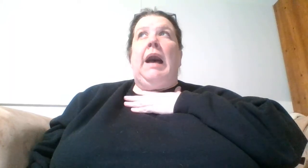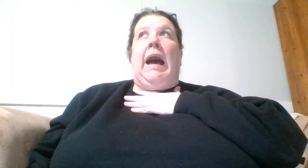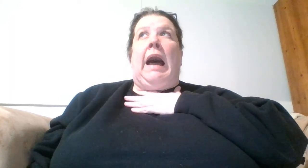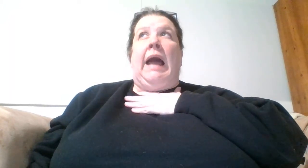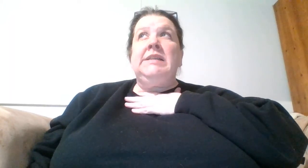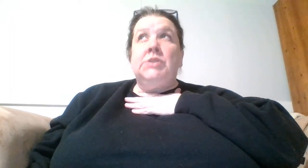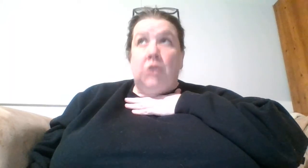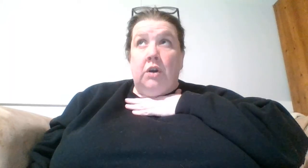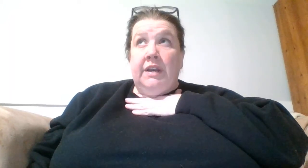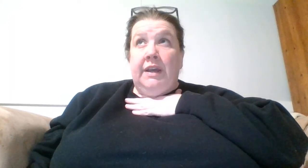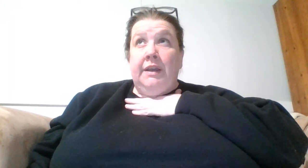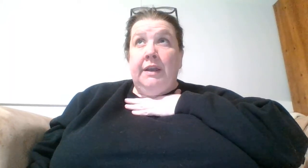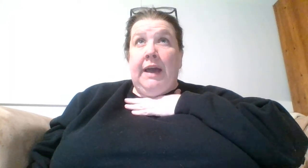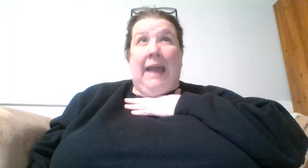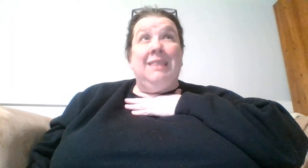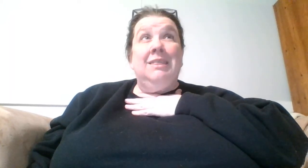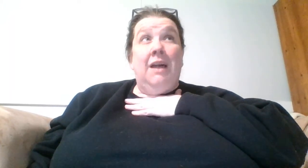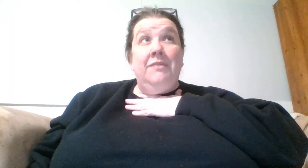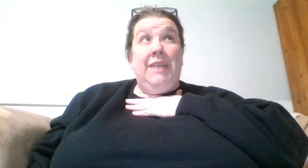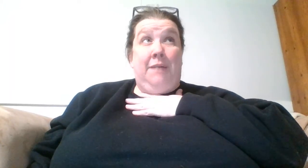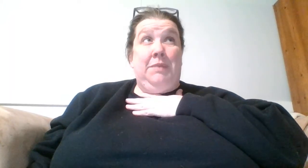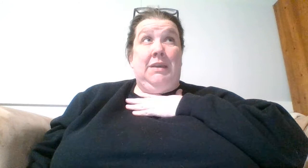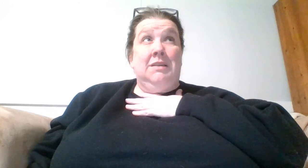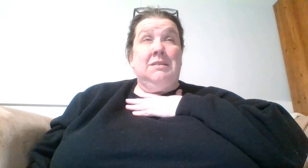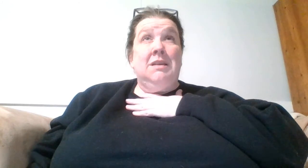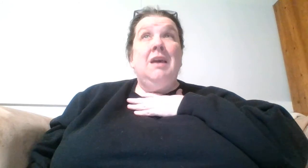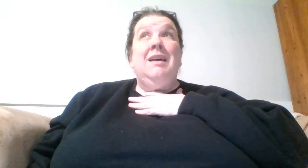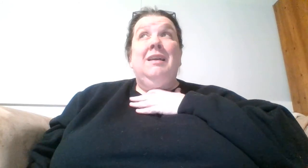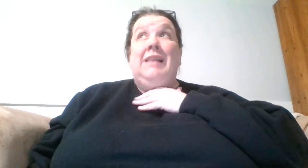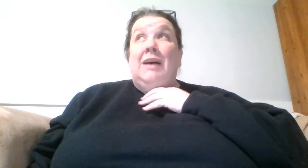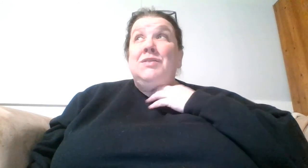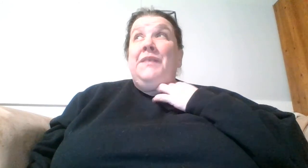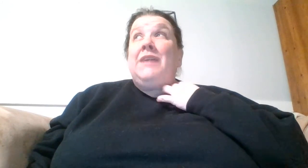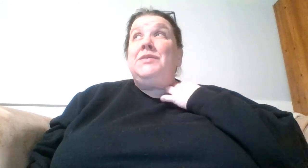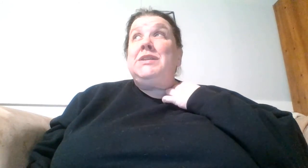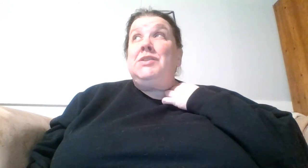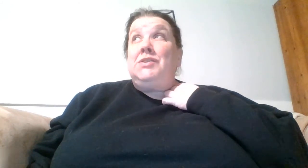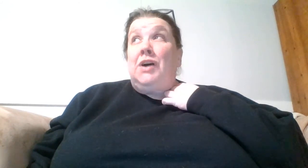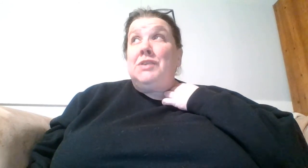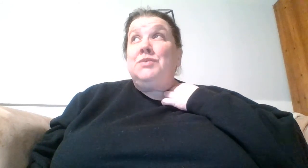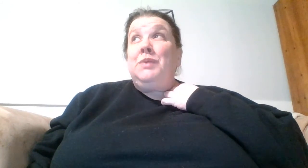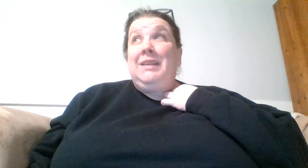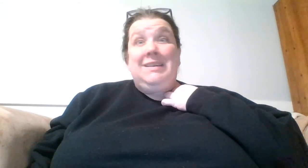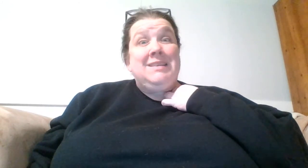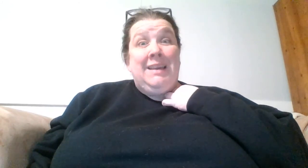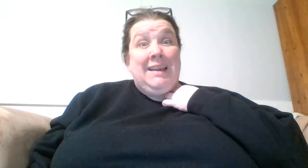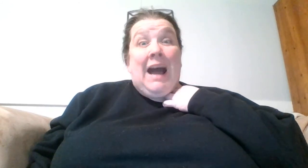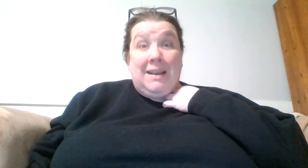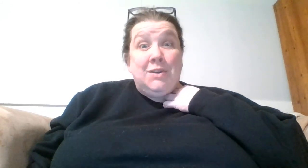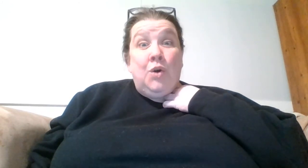I started it. I love that piece. Clouds Factory just released Encanto,